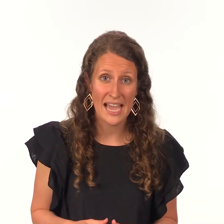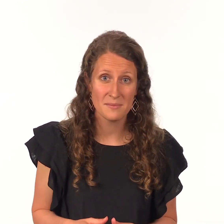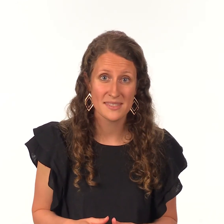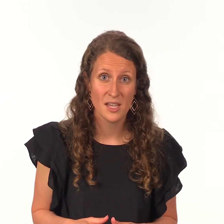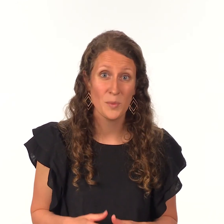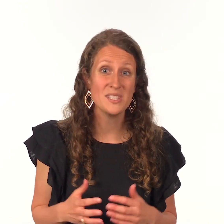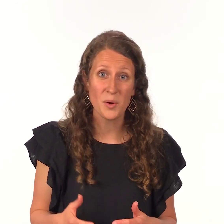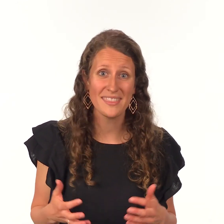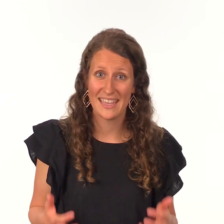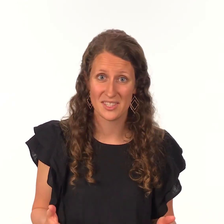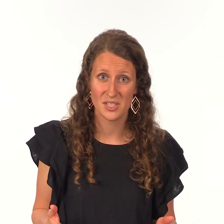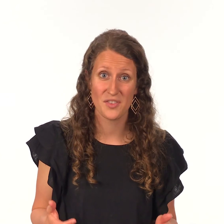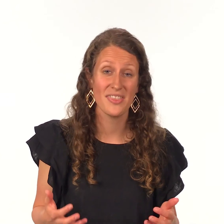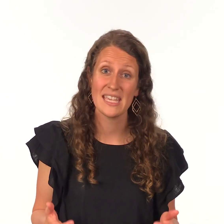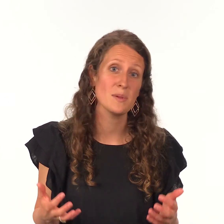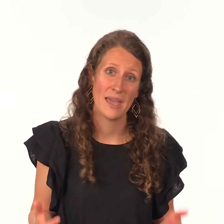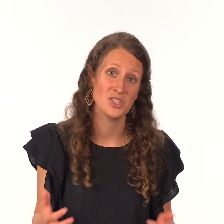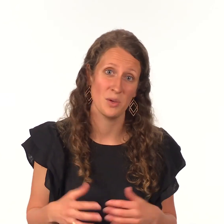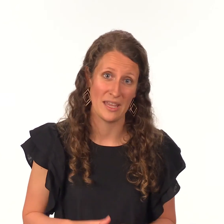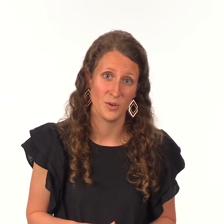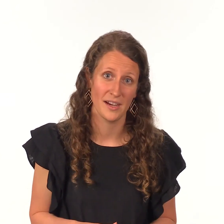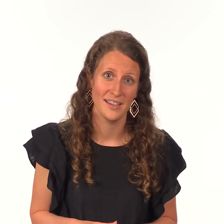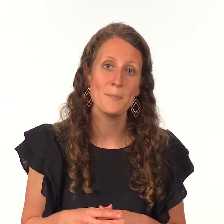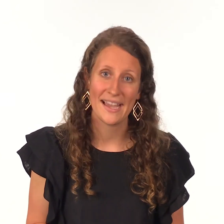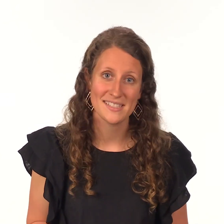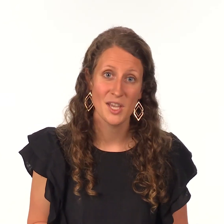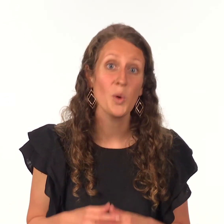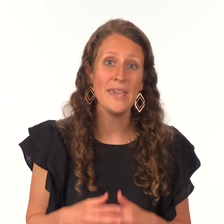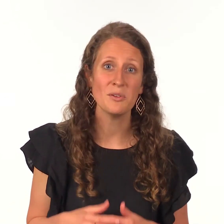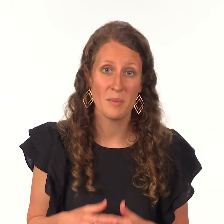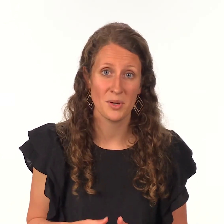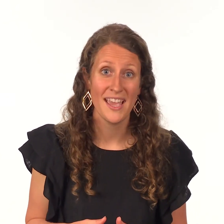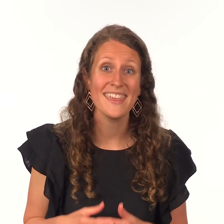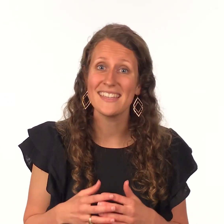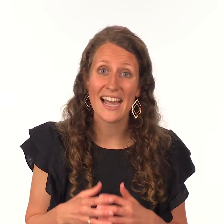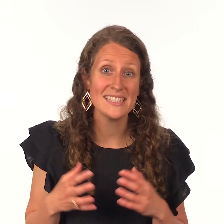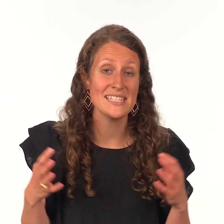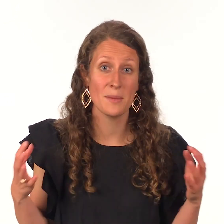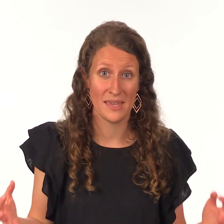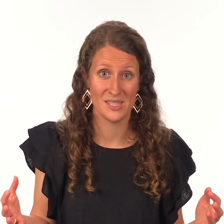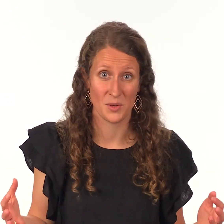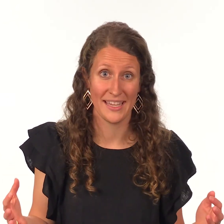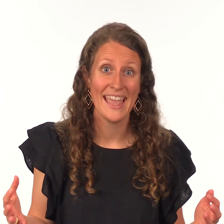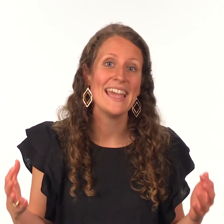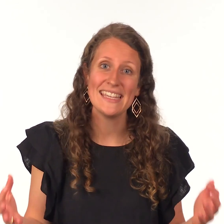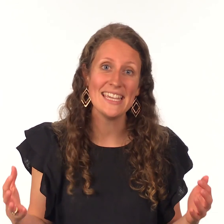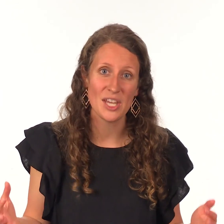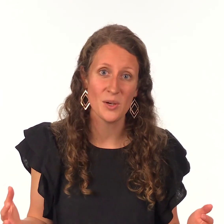we don't get the answers for the things we patiently wait for but we can remember that god sees the big story and he knows